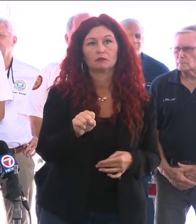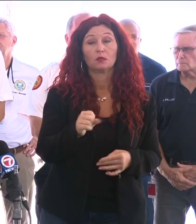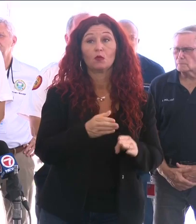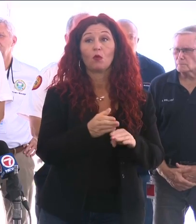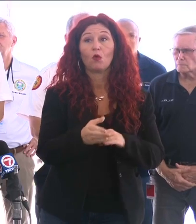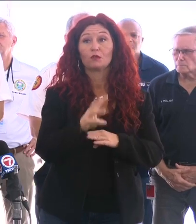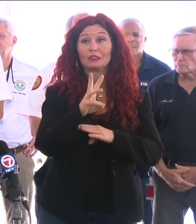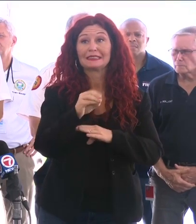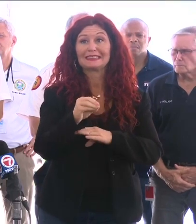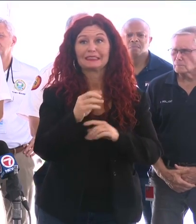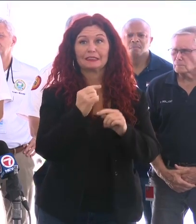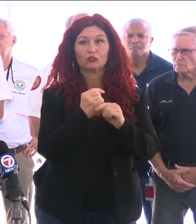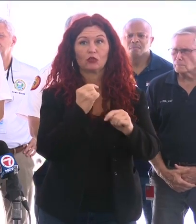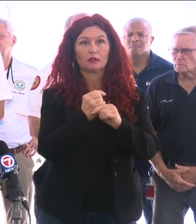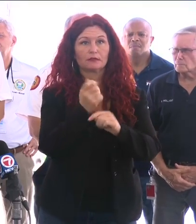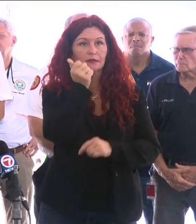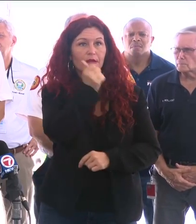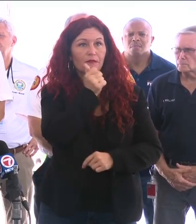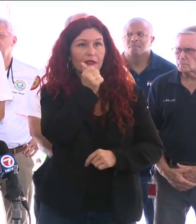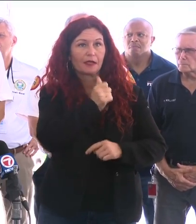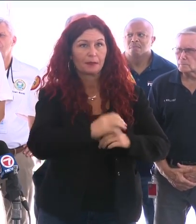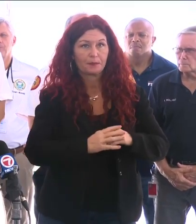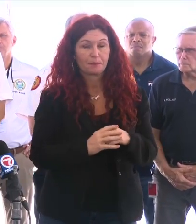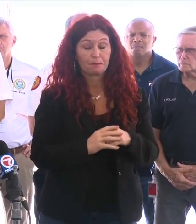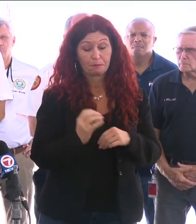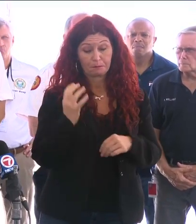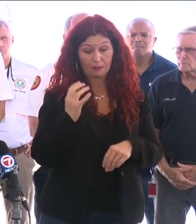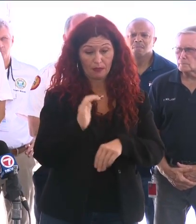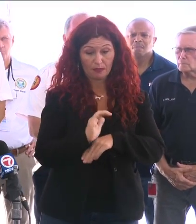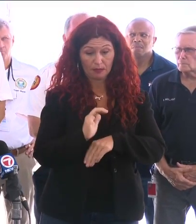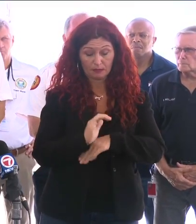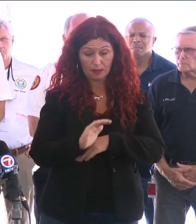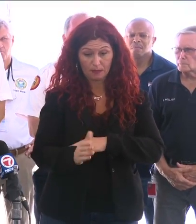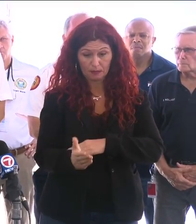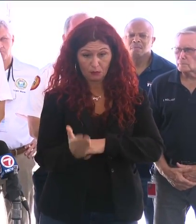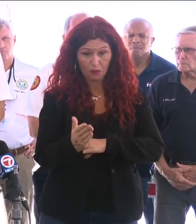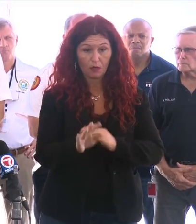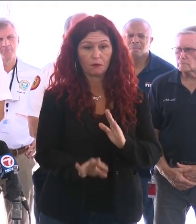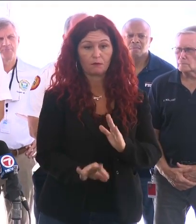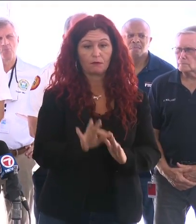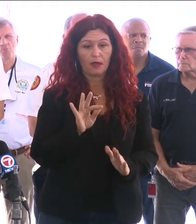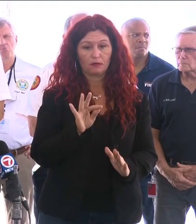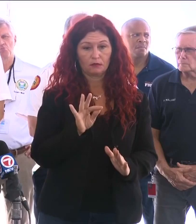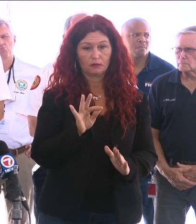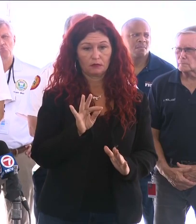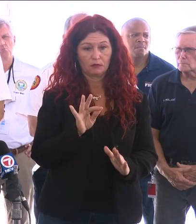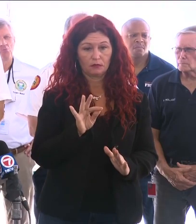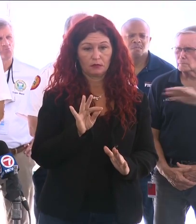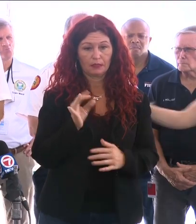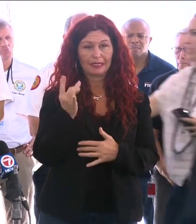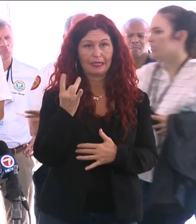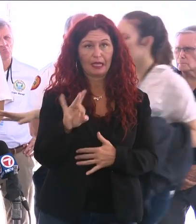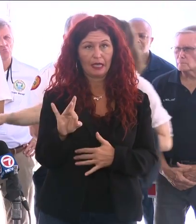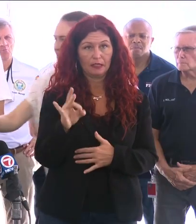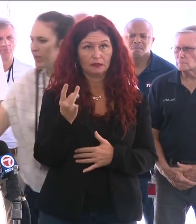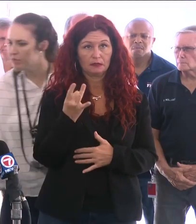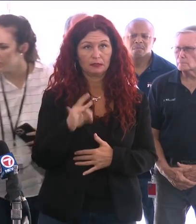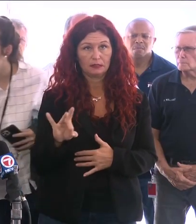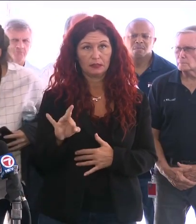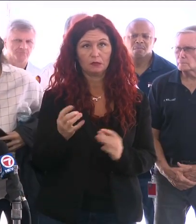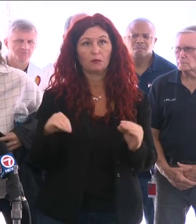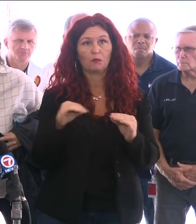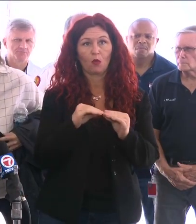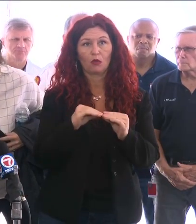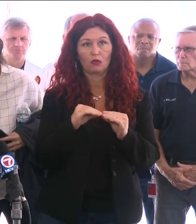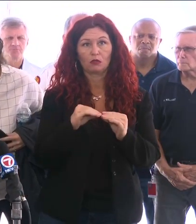our last briefing, our first responders have uncovered an additional 18 victims. The